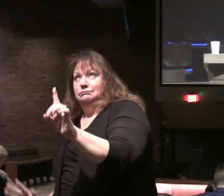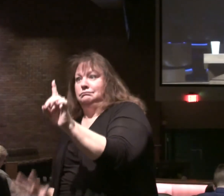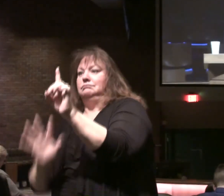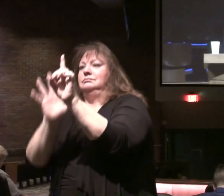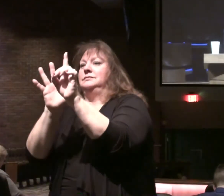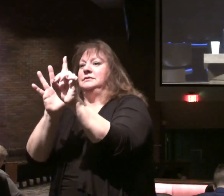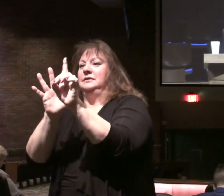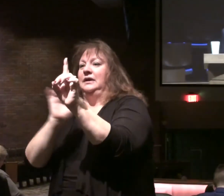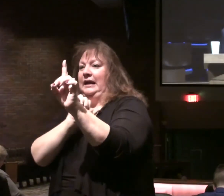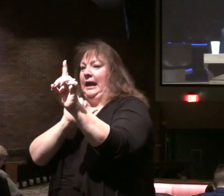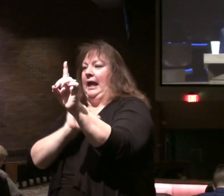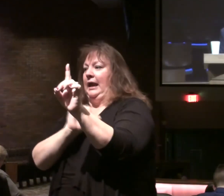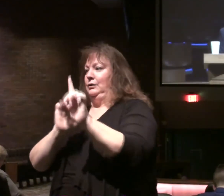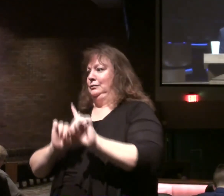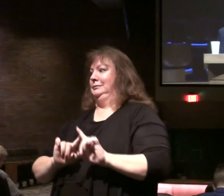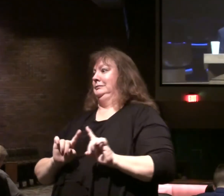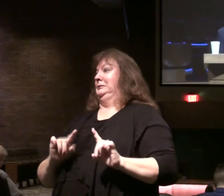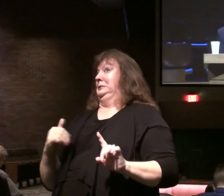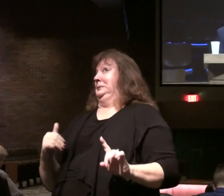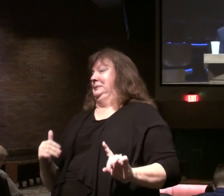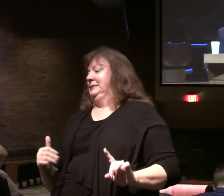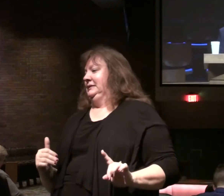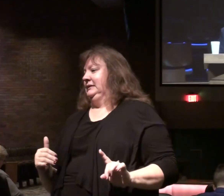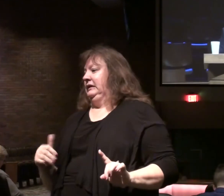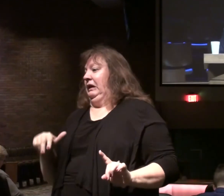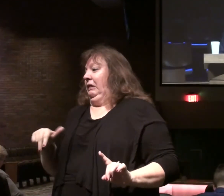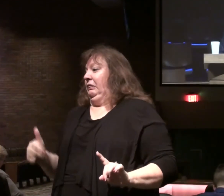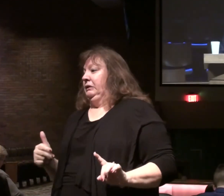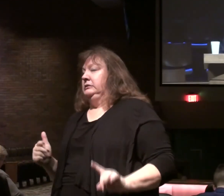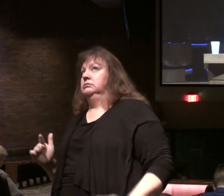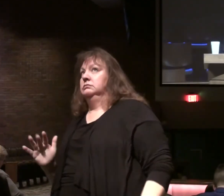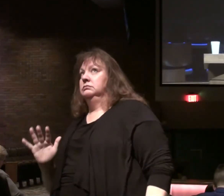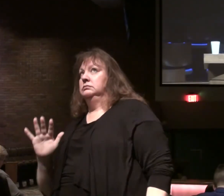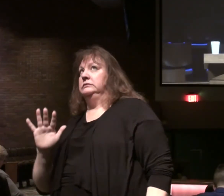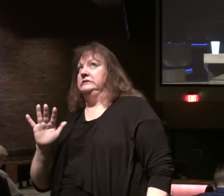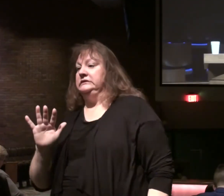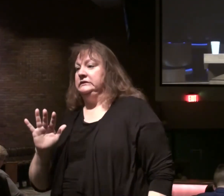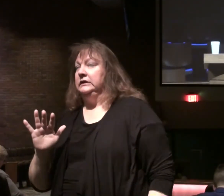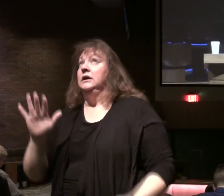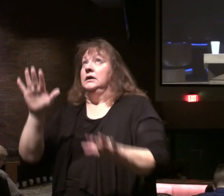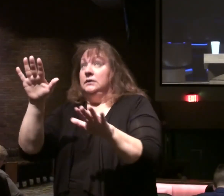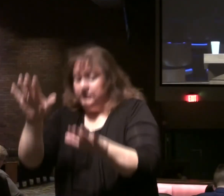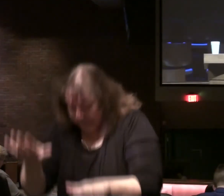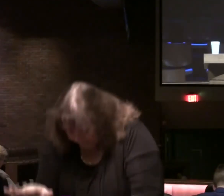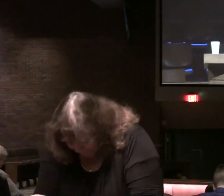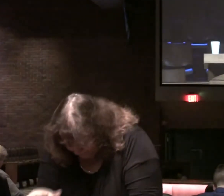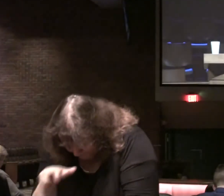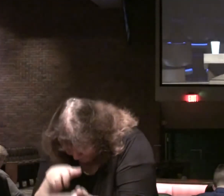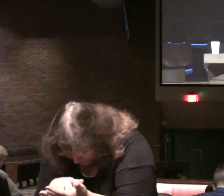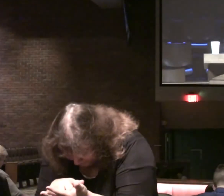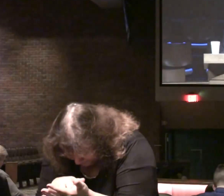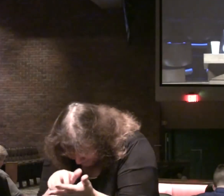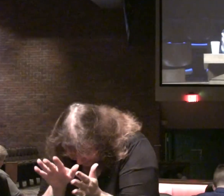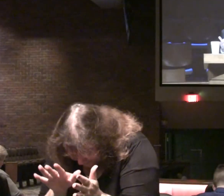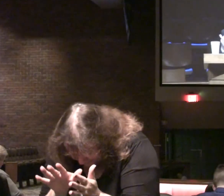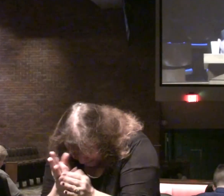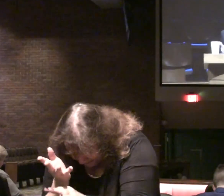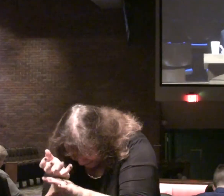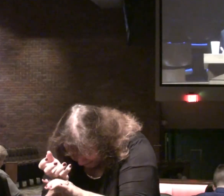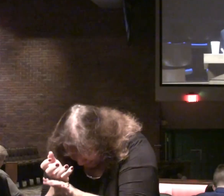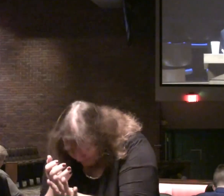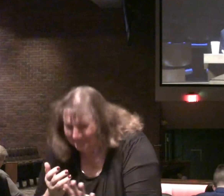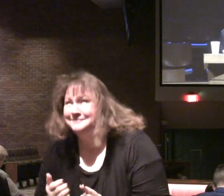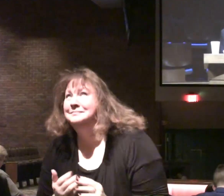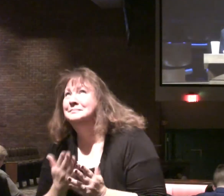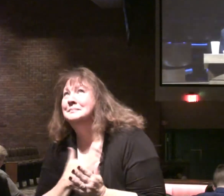see a change of attitude here. When the third captain of fifty. When I became. Bowed down. On his knees. Before Elijah. And begged